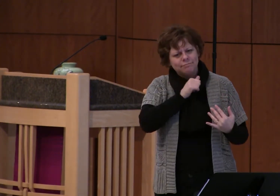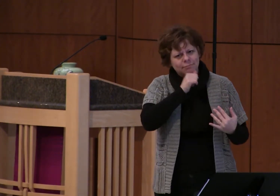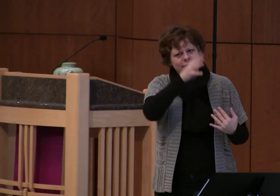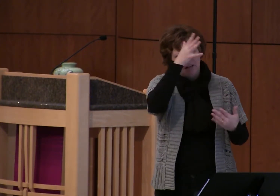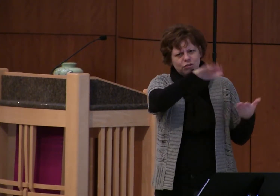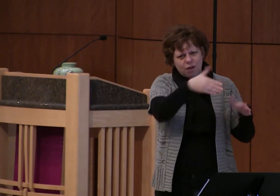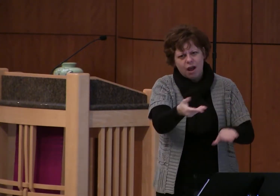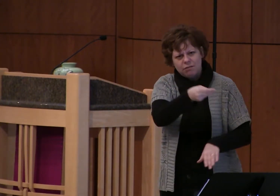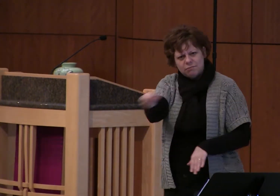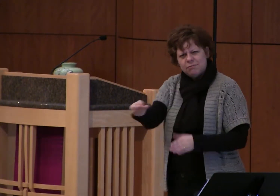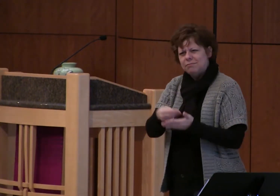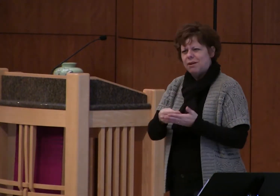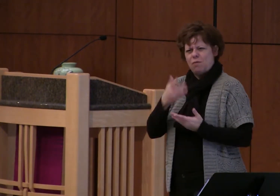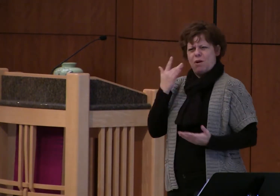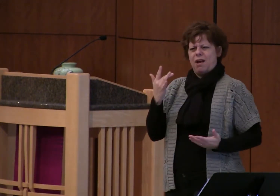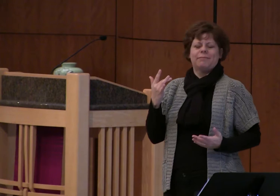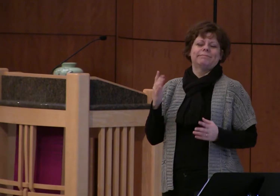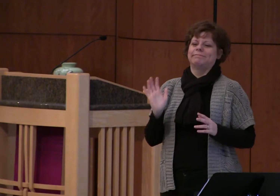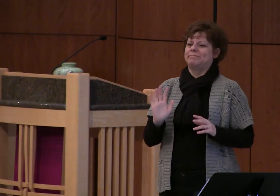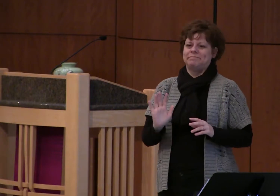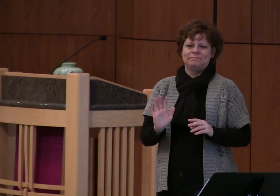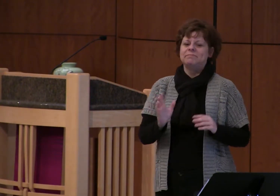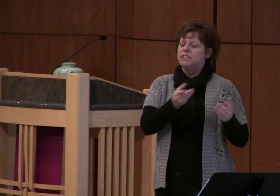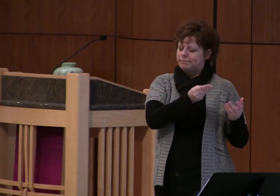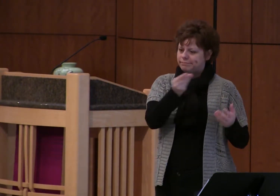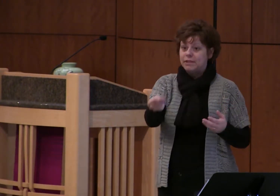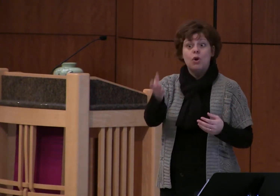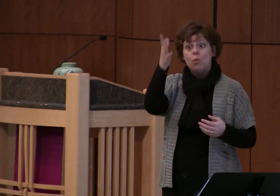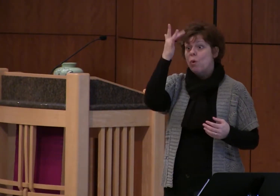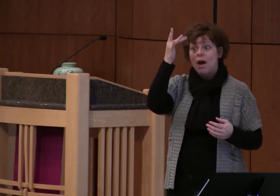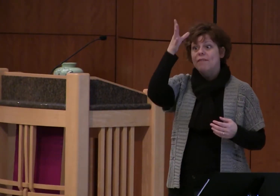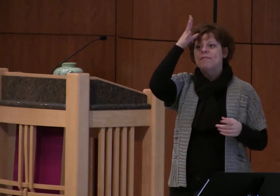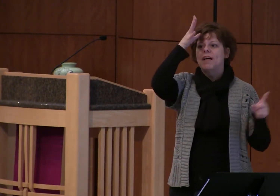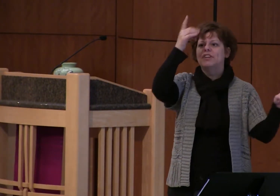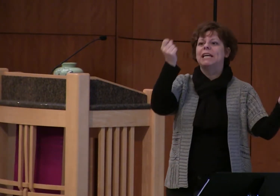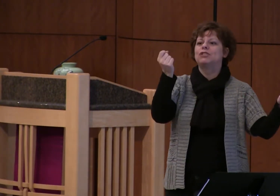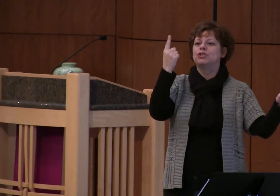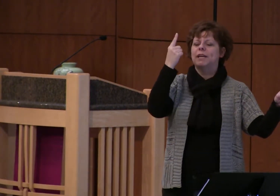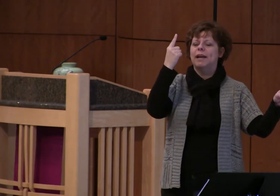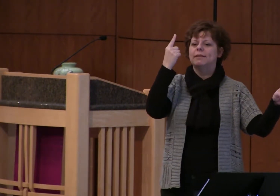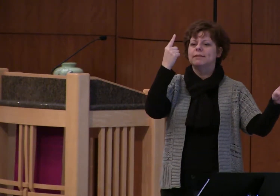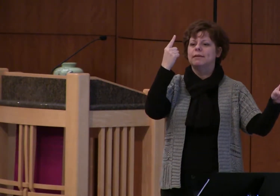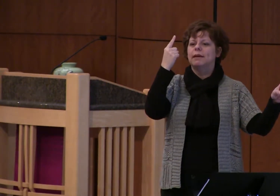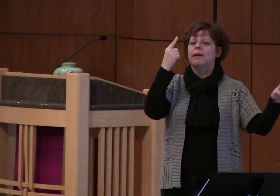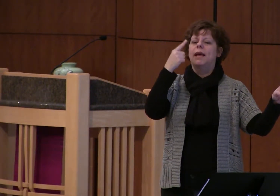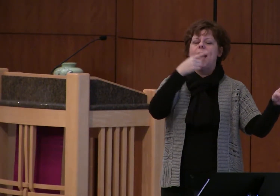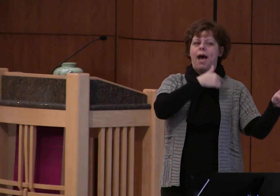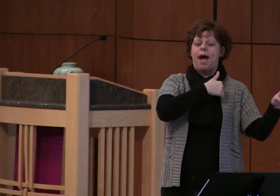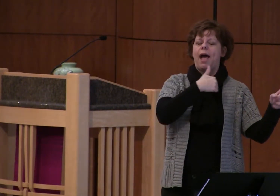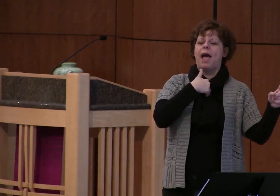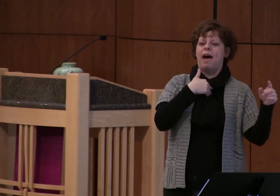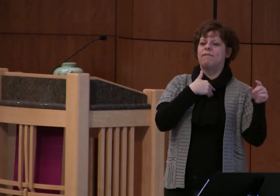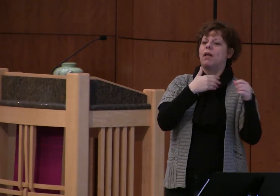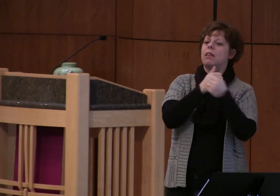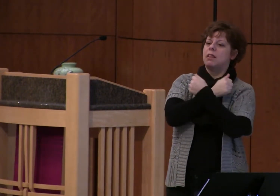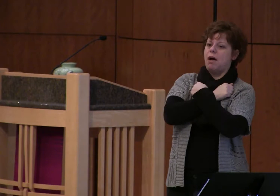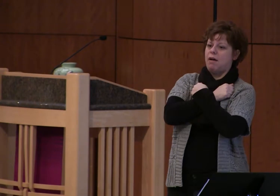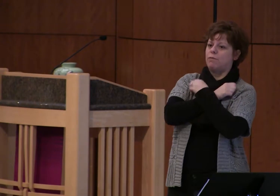and I think it's because that a father understands for love to be love he has to allow his son